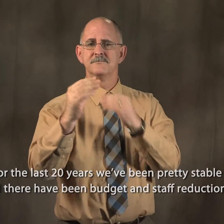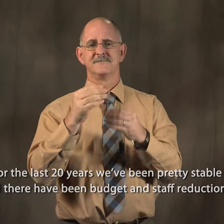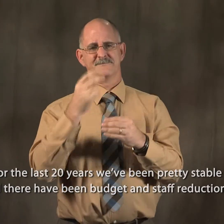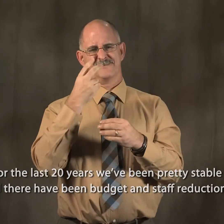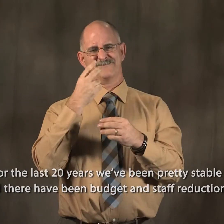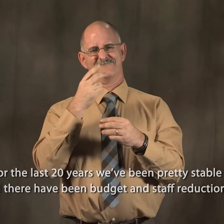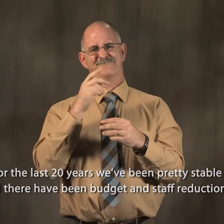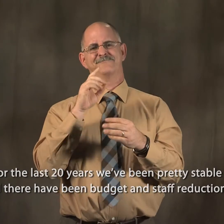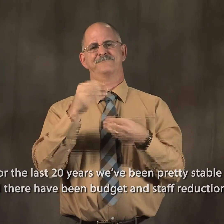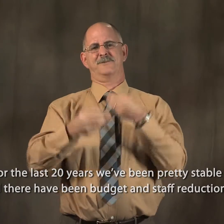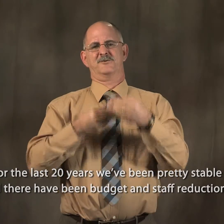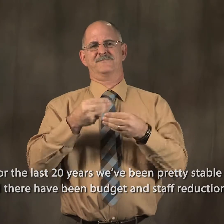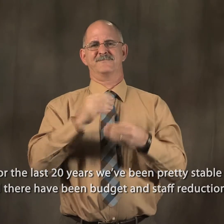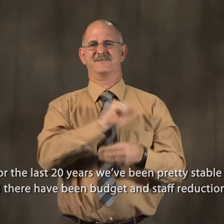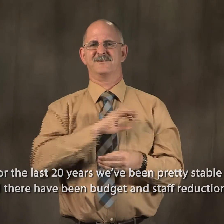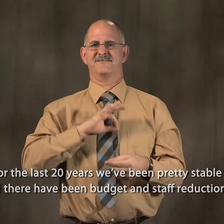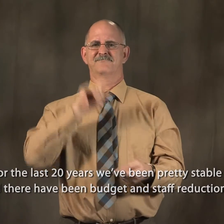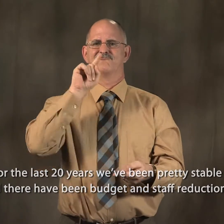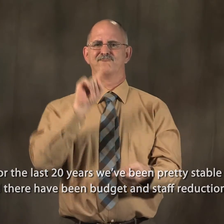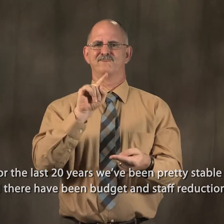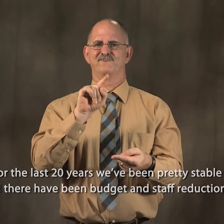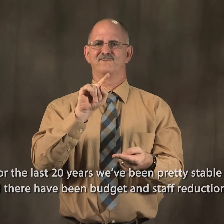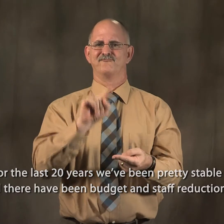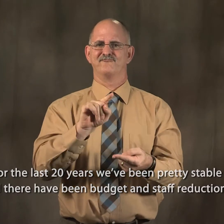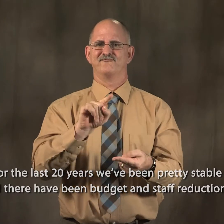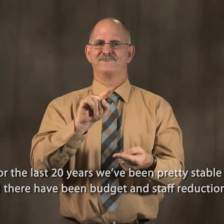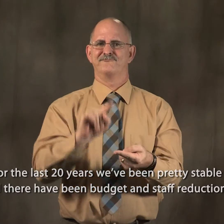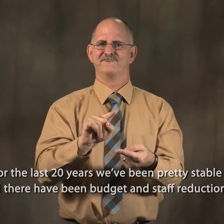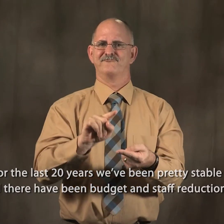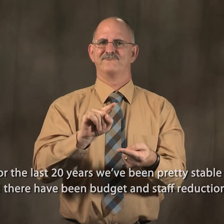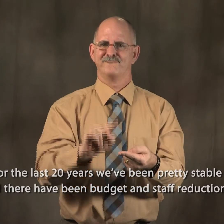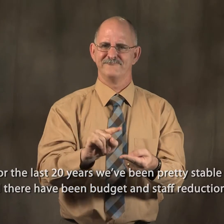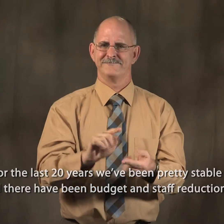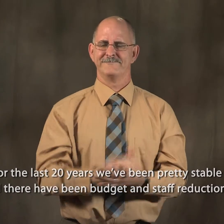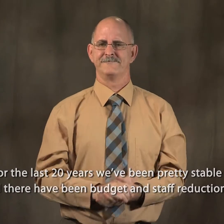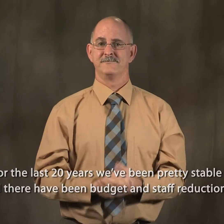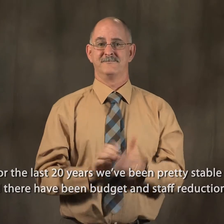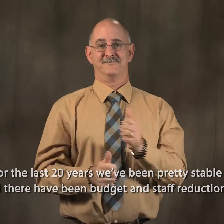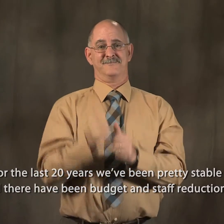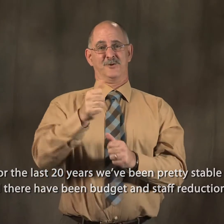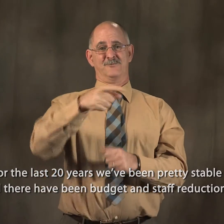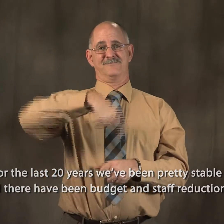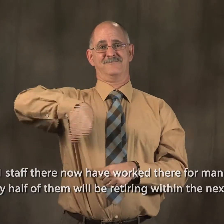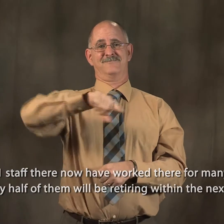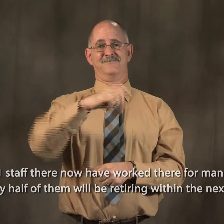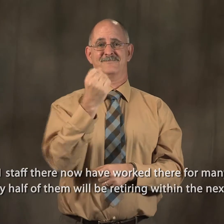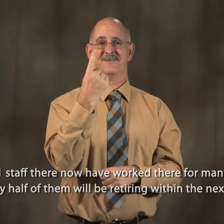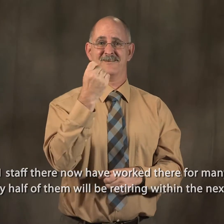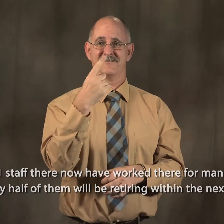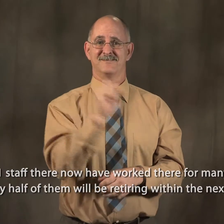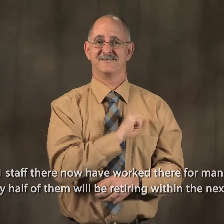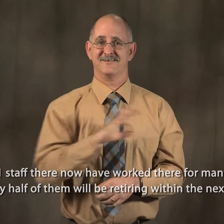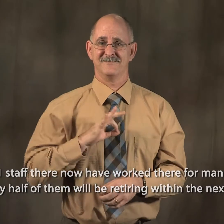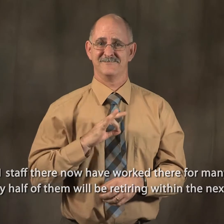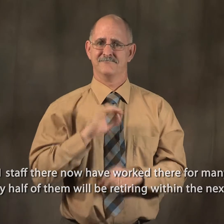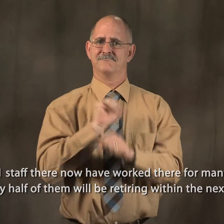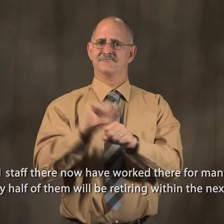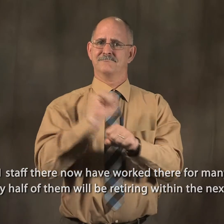For the last 20 years, we've been pretty stable, and there have been budget and staff reductions. Most of the 11 staff there